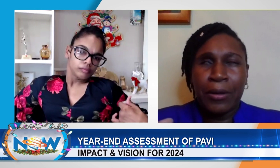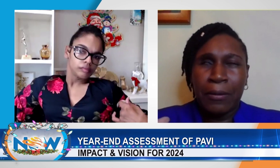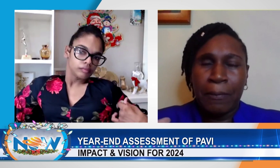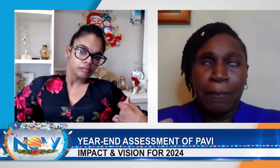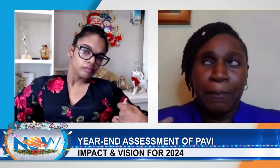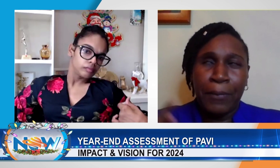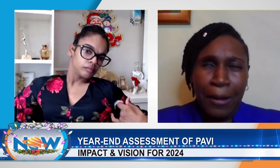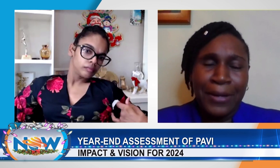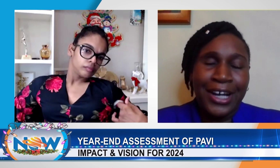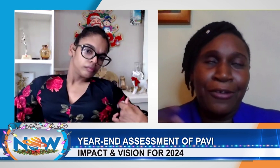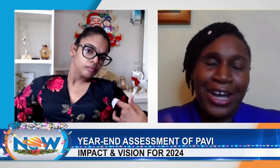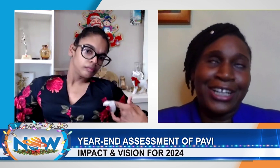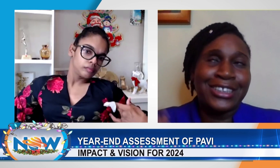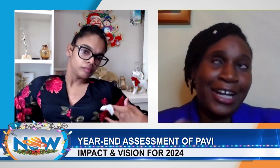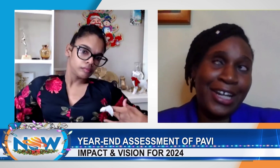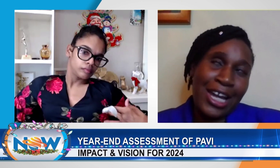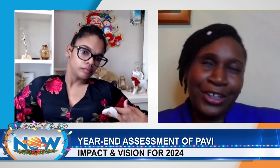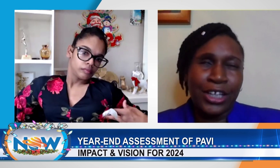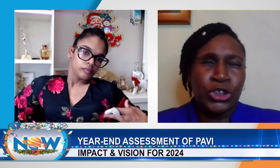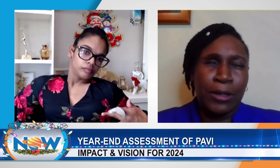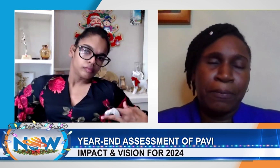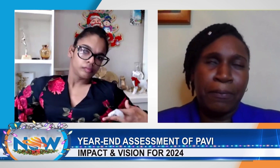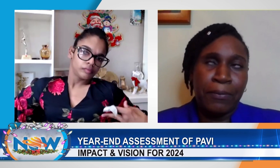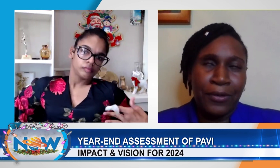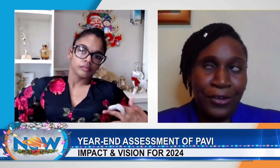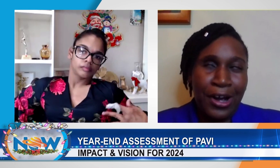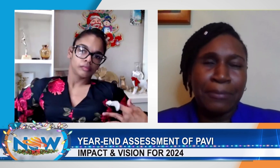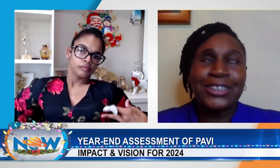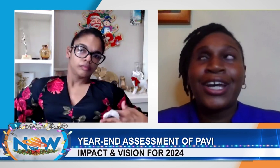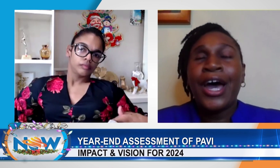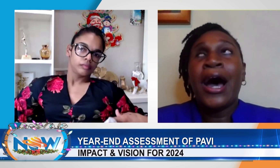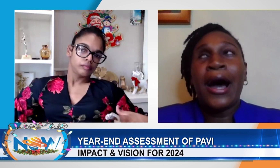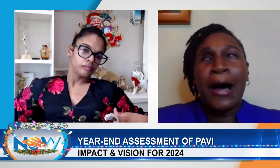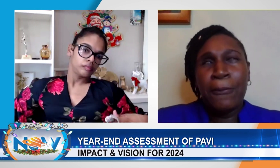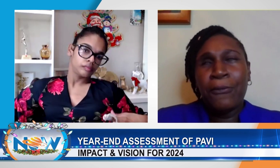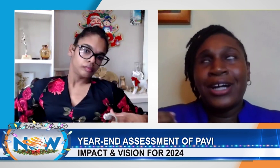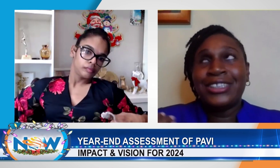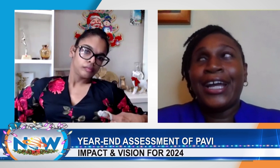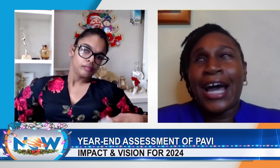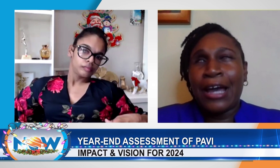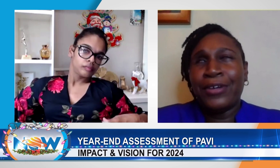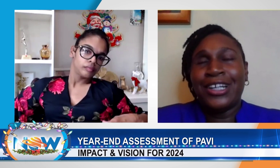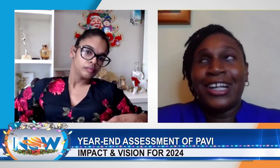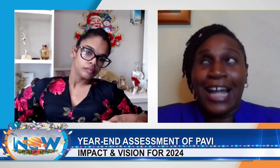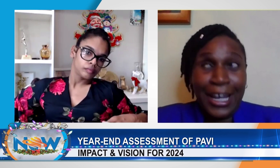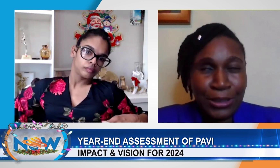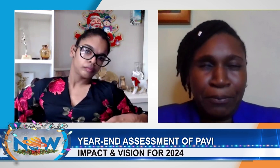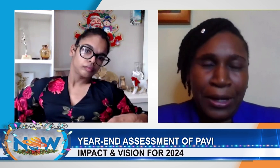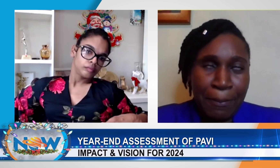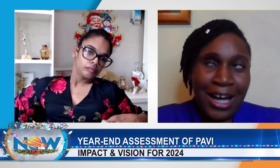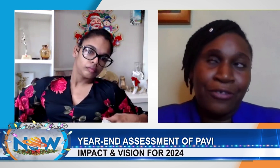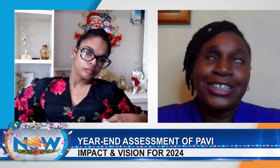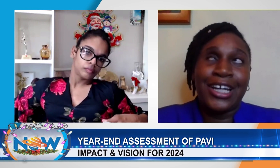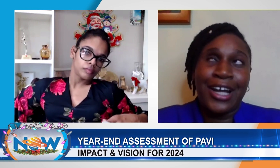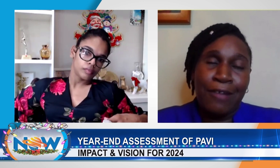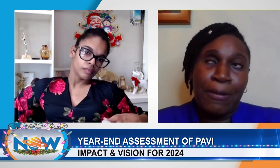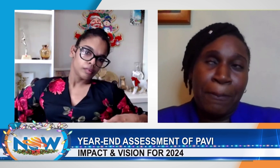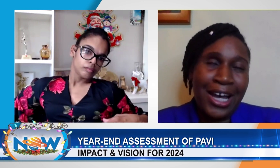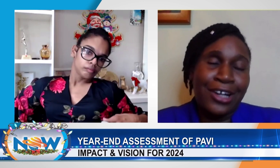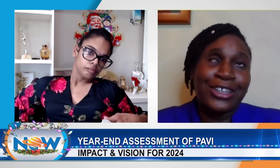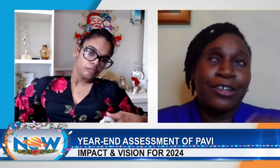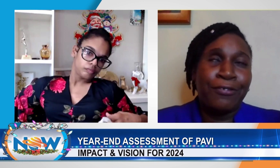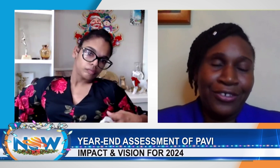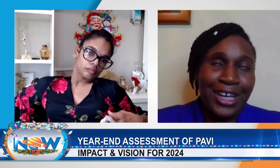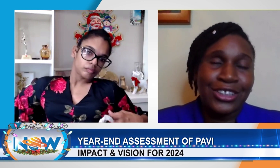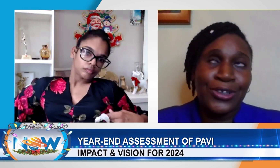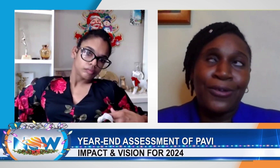public awareness and education programs. And one thing I would like to bring back, we did have